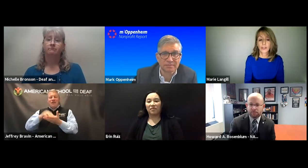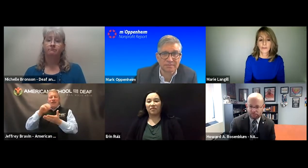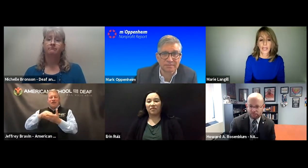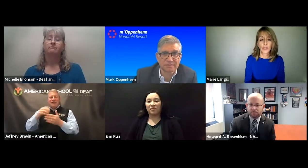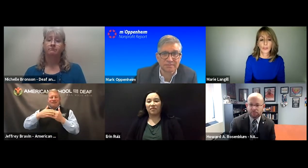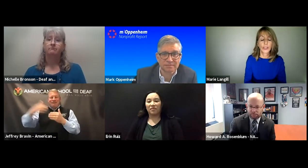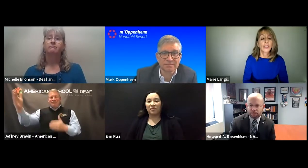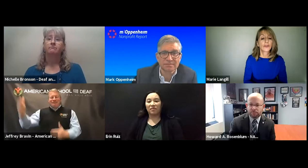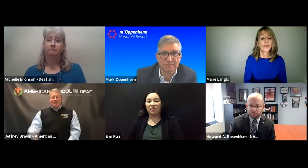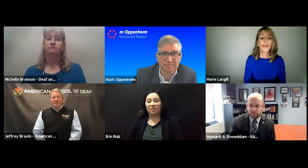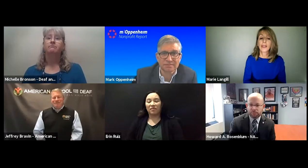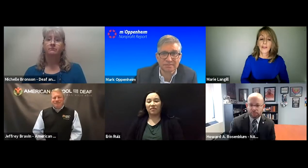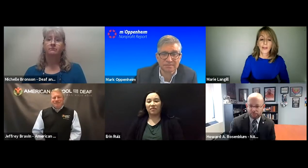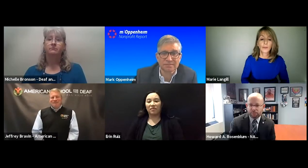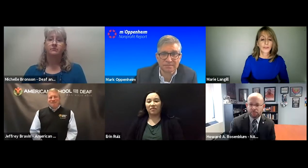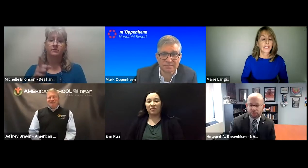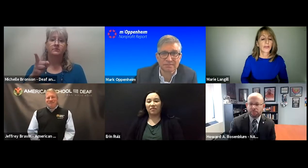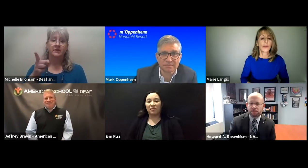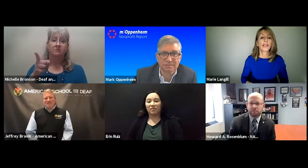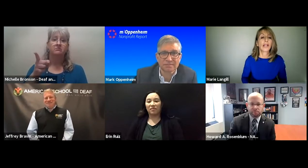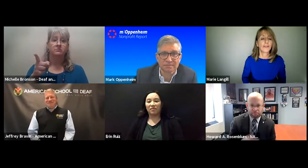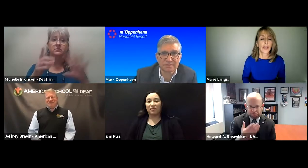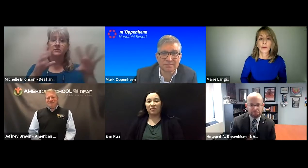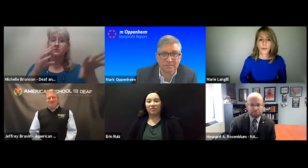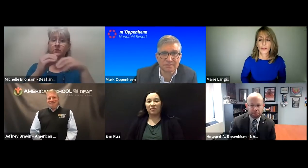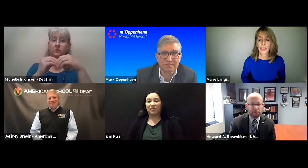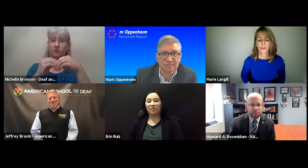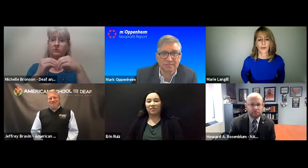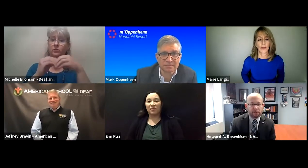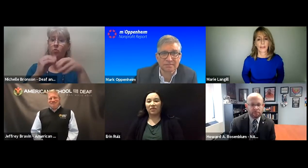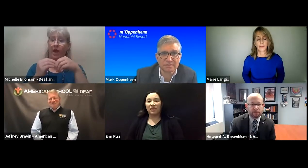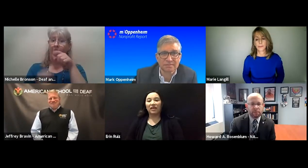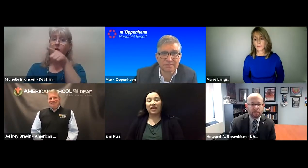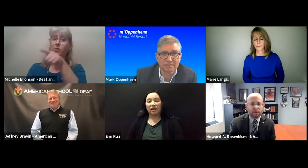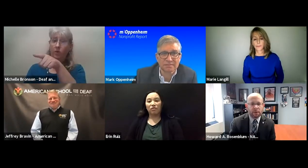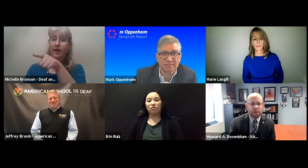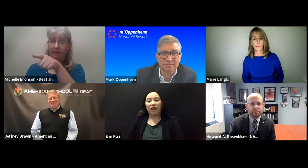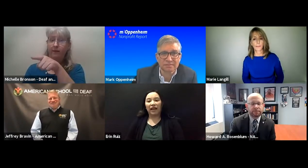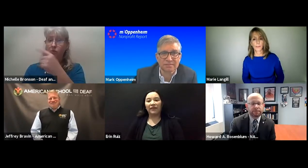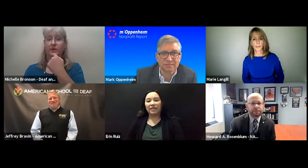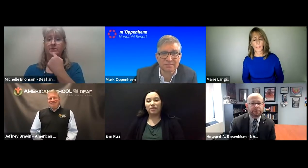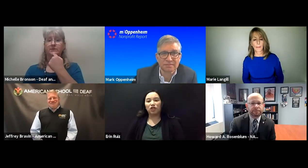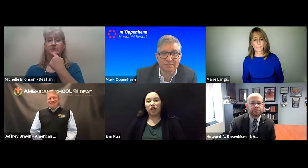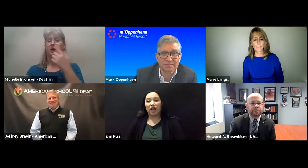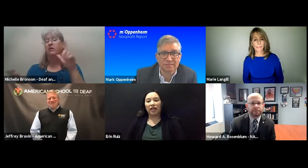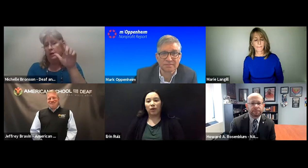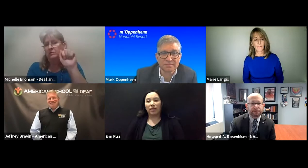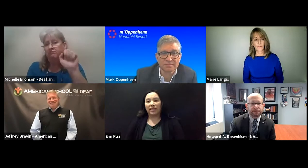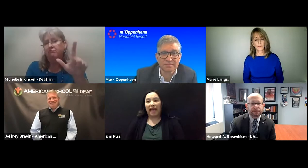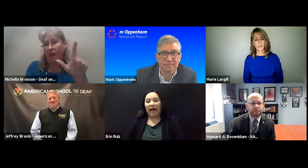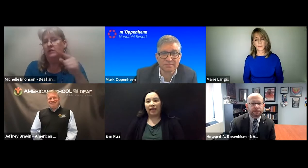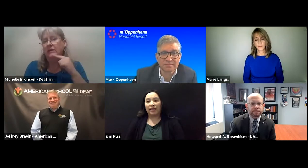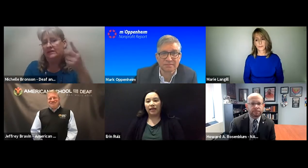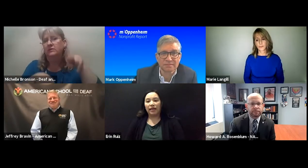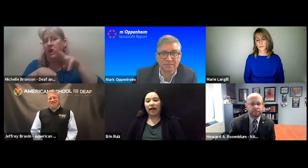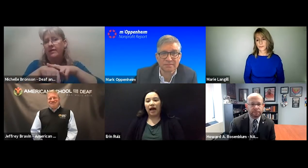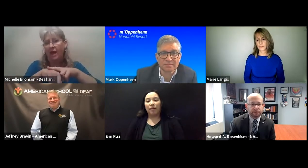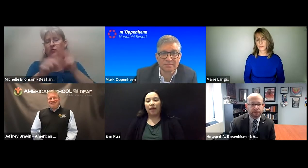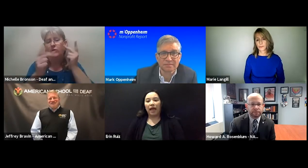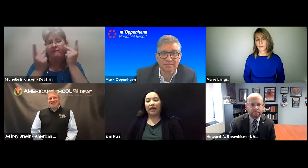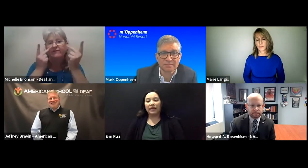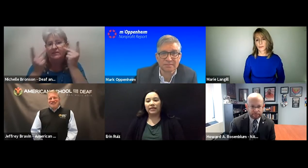foundation of language so that they can then proceed with a lifetime of learning after that. Right. And this is Michelle. I wanted to add,